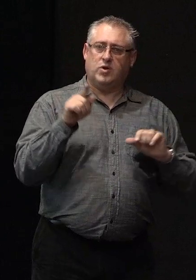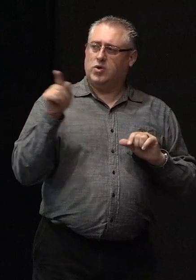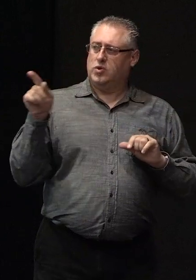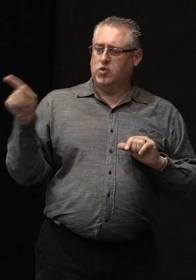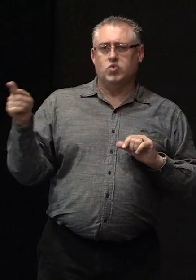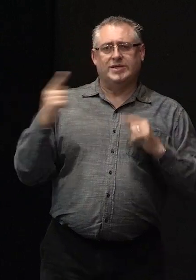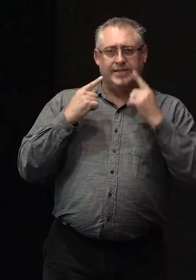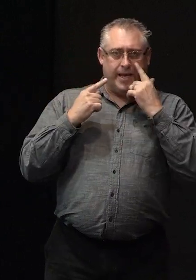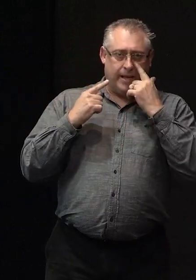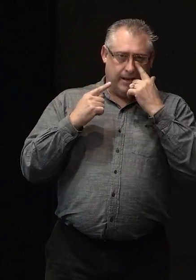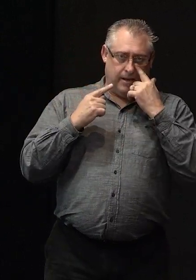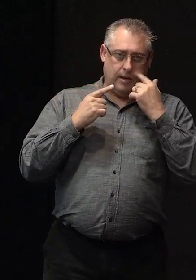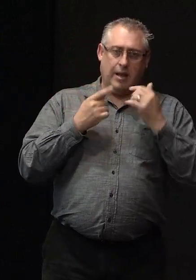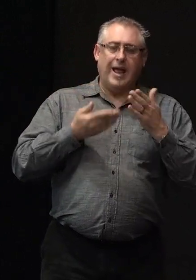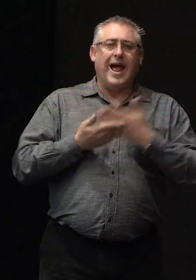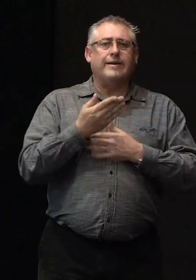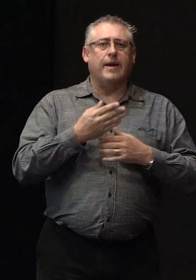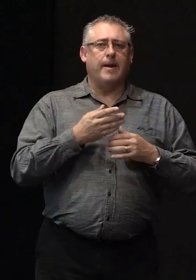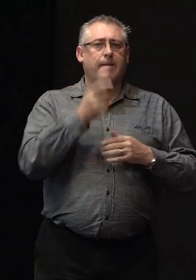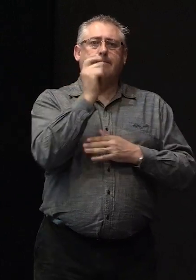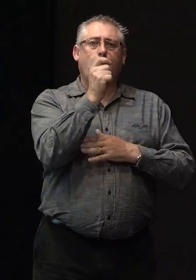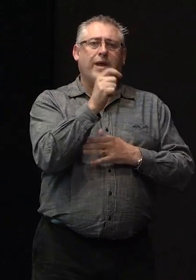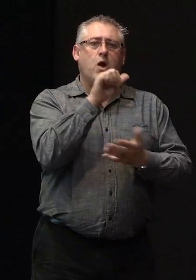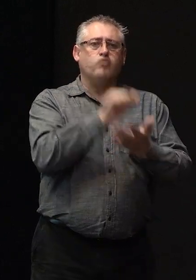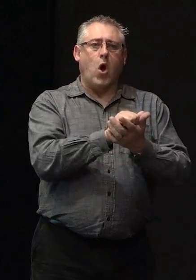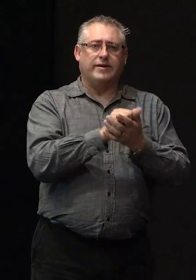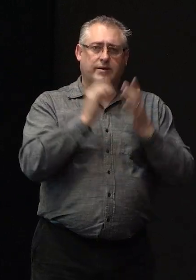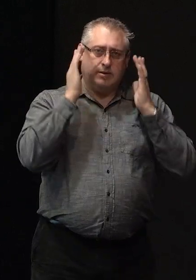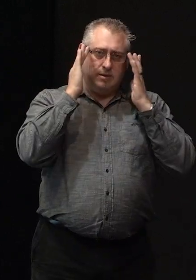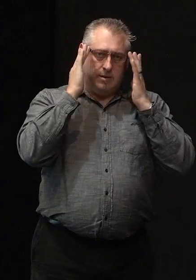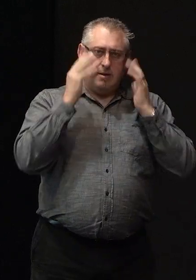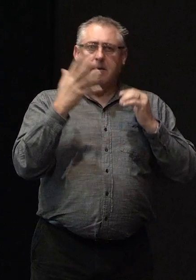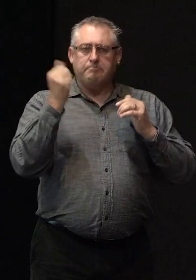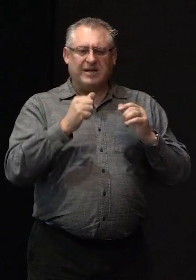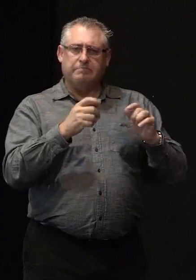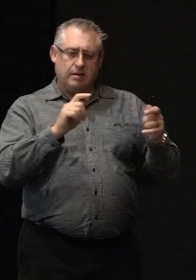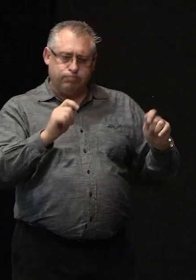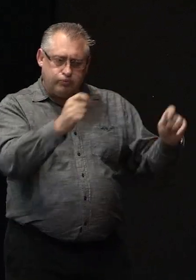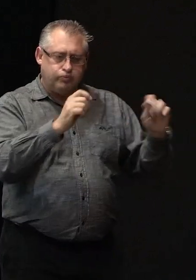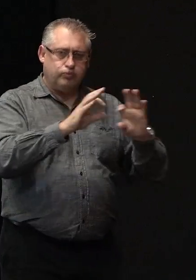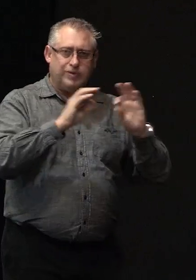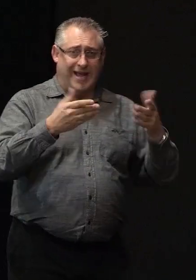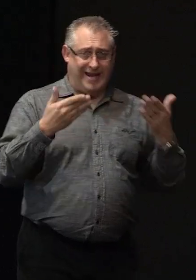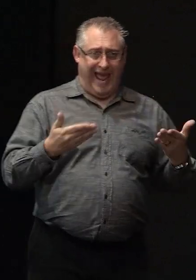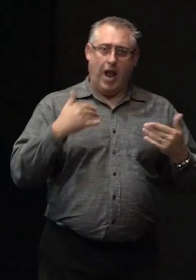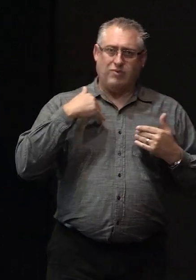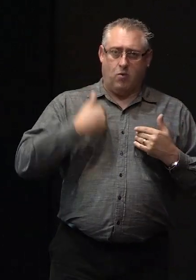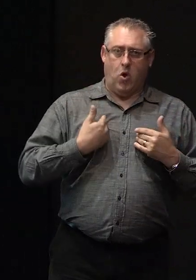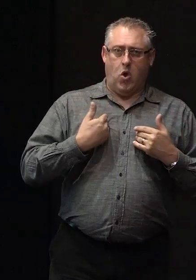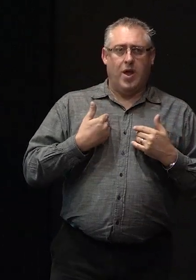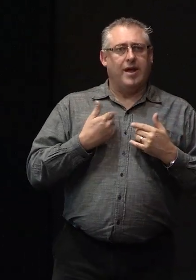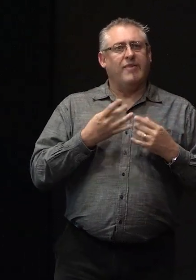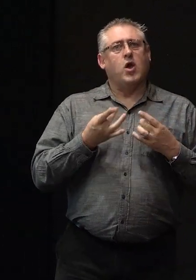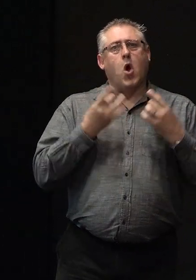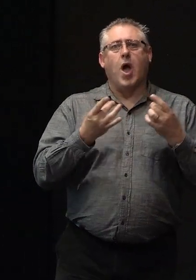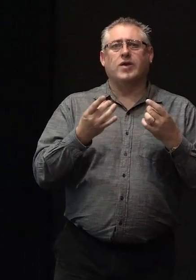build it right segment about structure and weather tightness it must be done by a licensed builder and it's now required a type of foundation